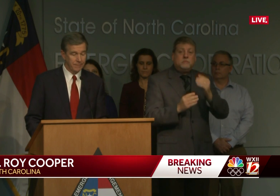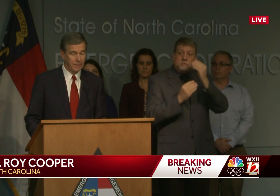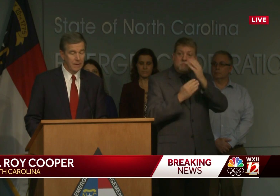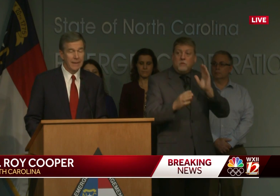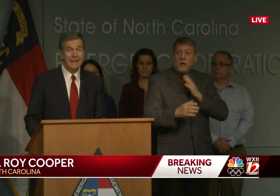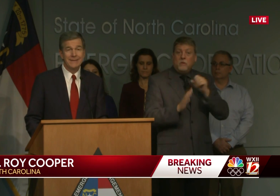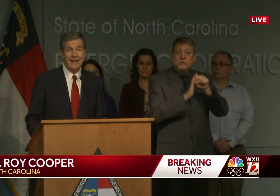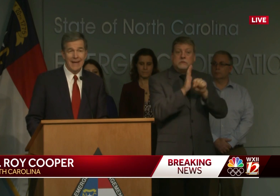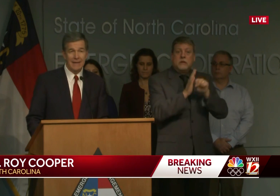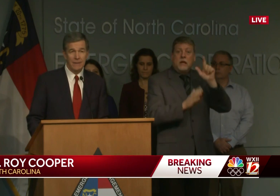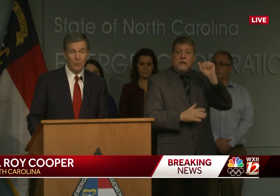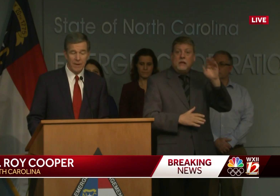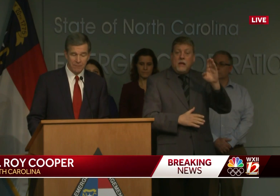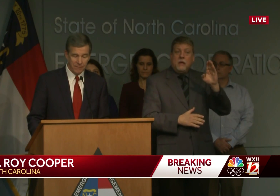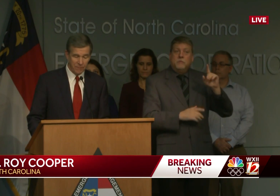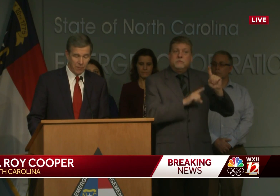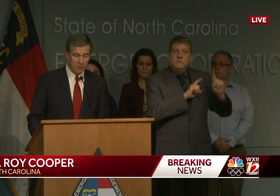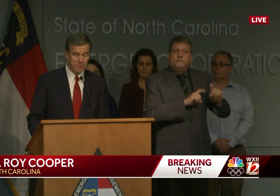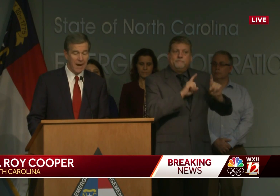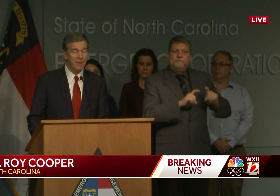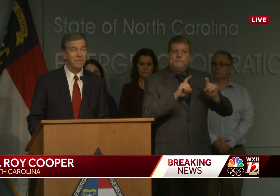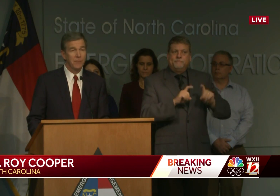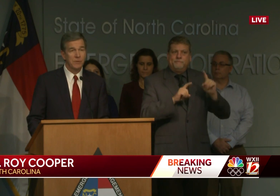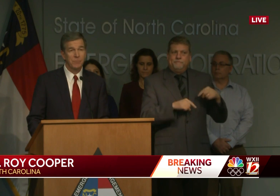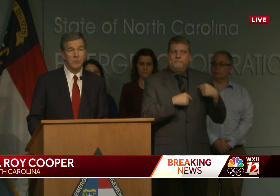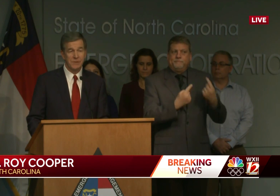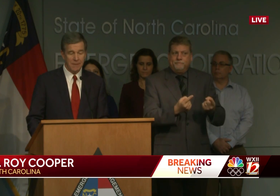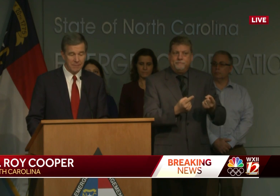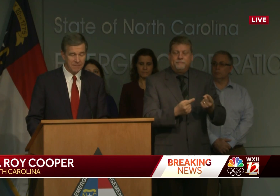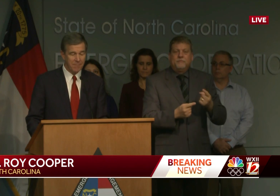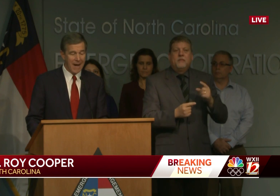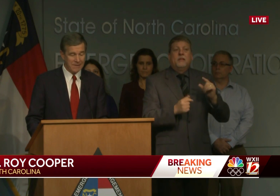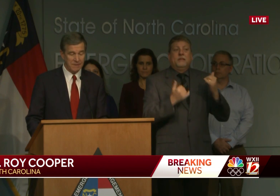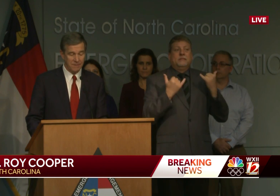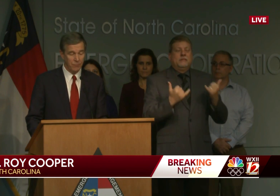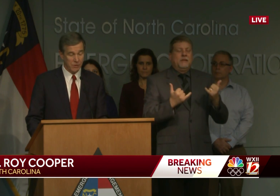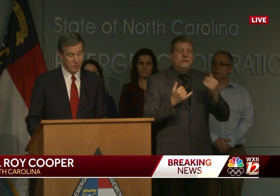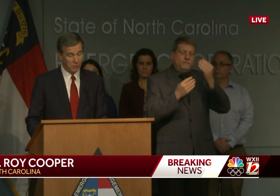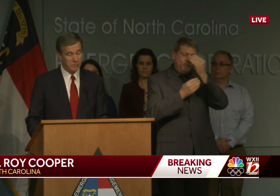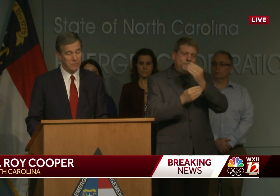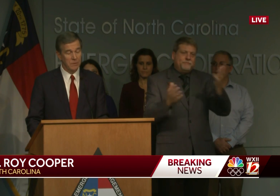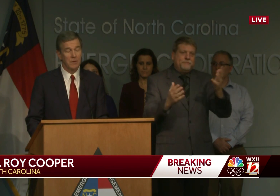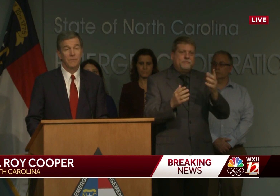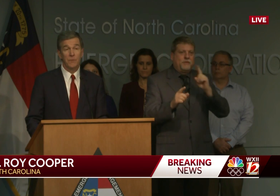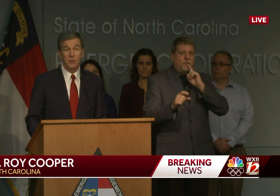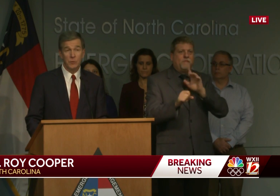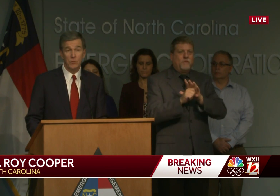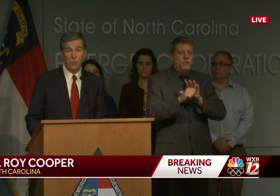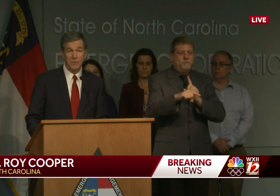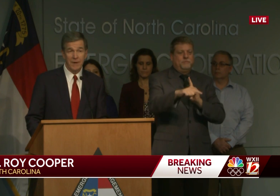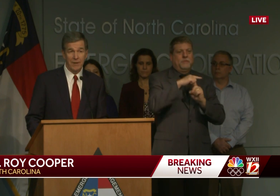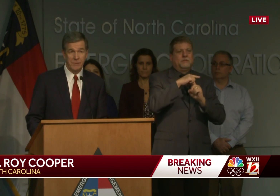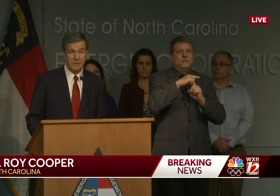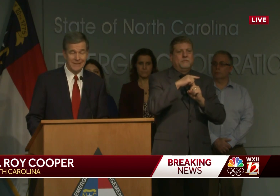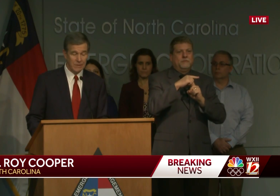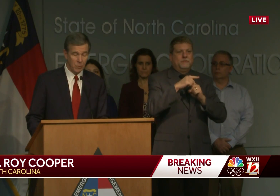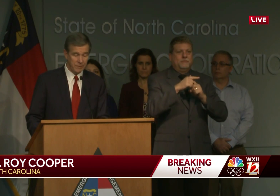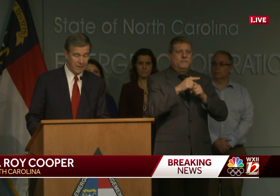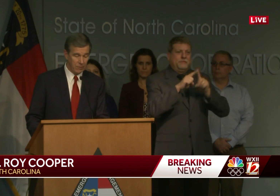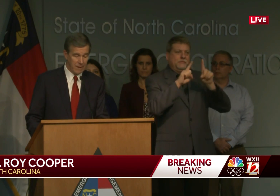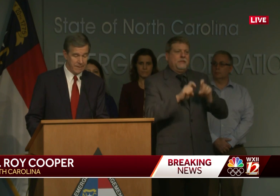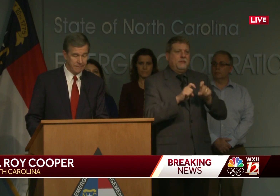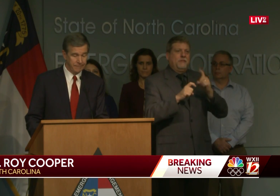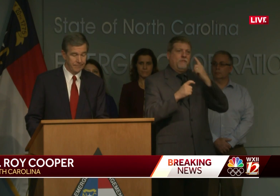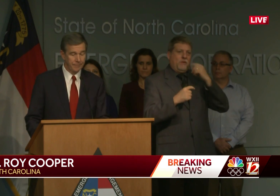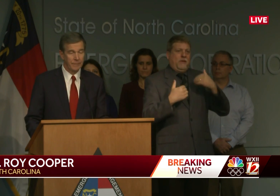and today we have confirmed our first presumptive positive results for the new coronavirus in